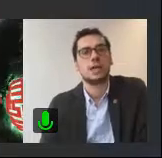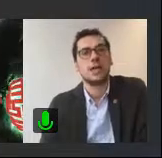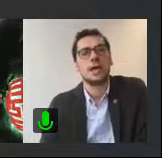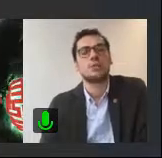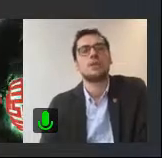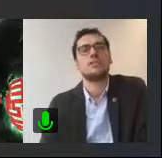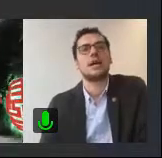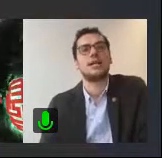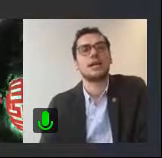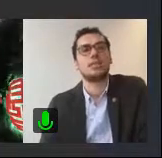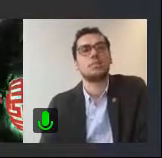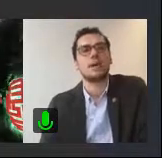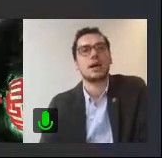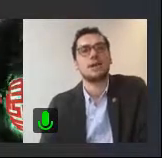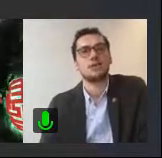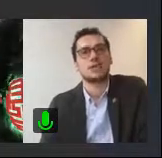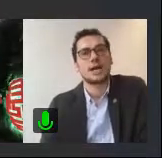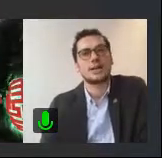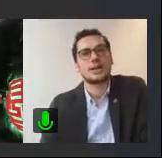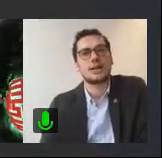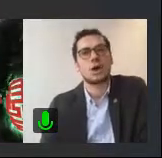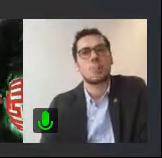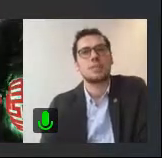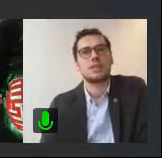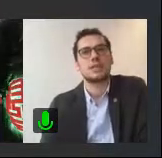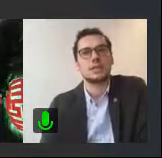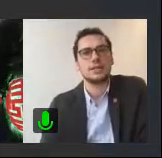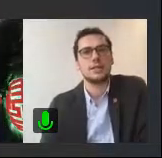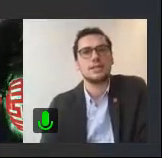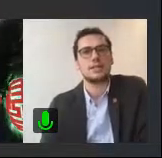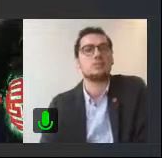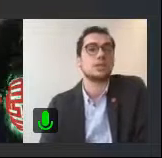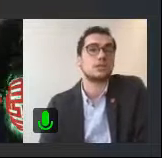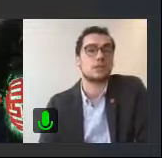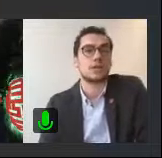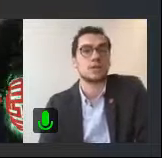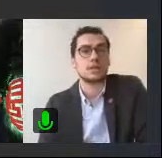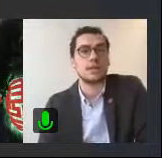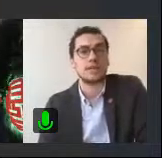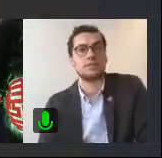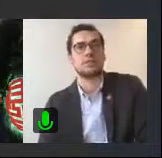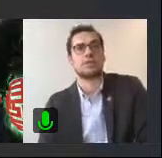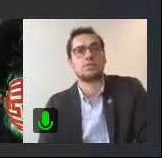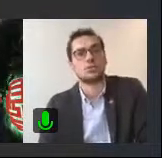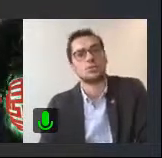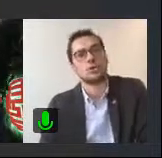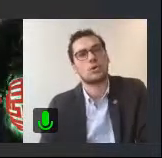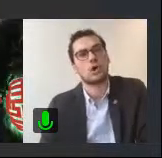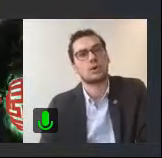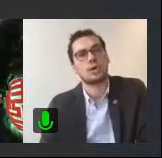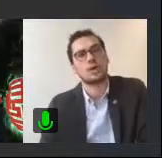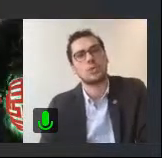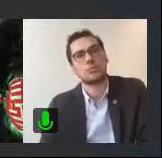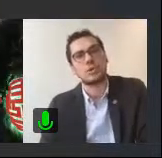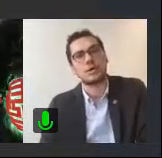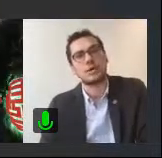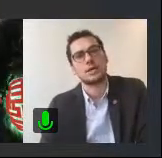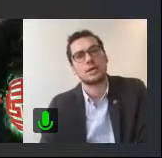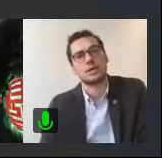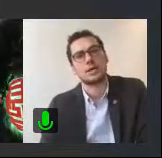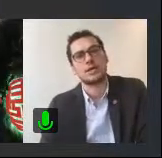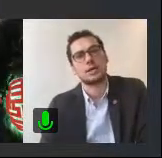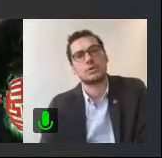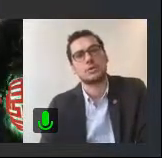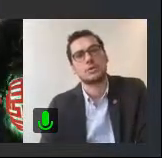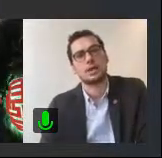people. And we have done that by constructing a composite index that brings together 11 social, economic and well-being